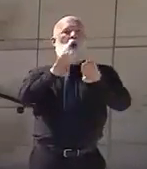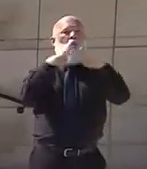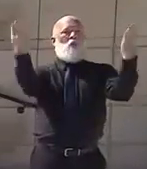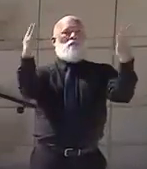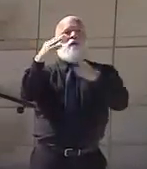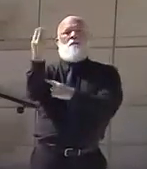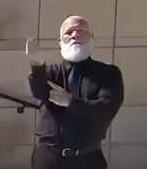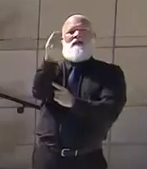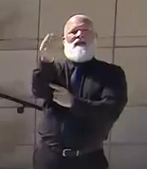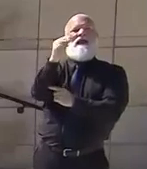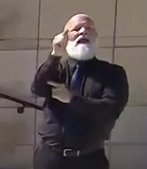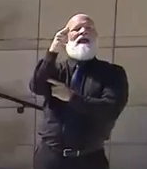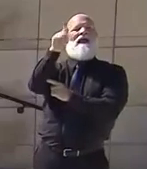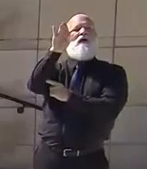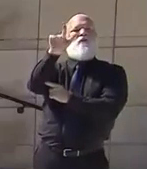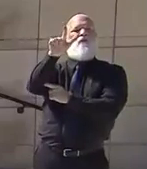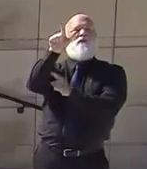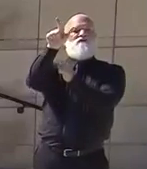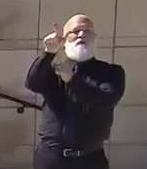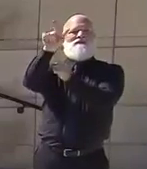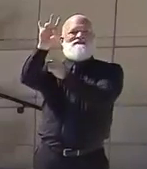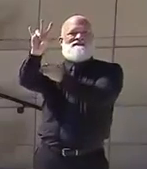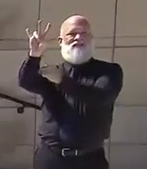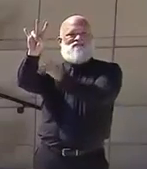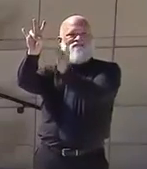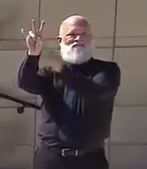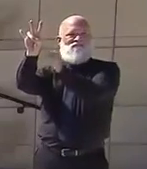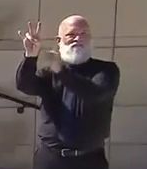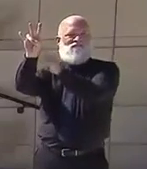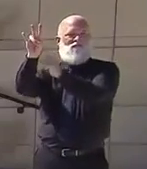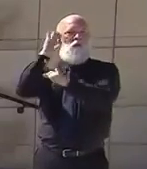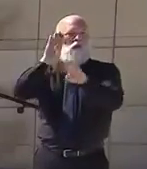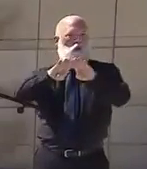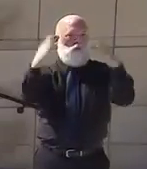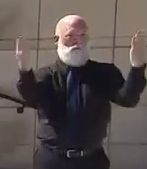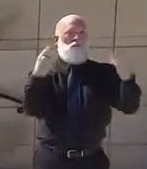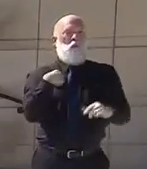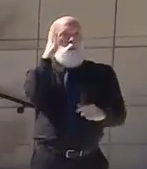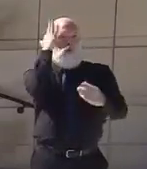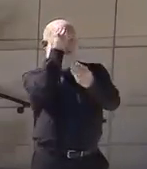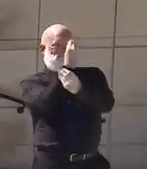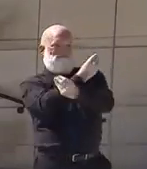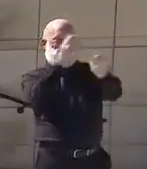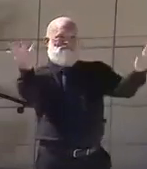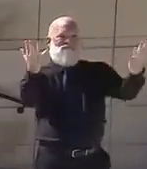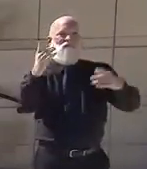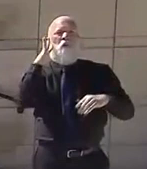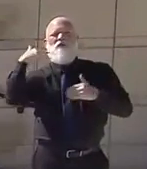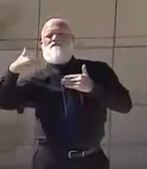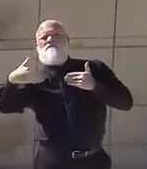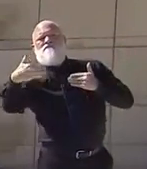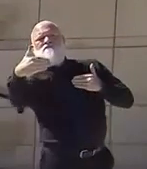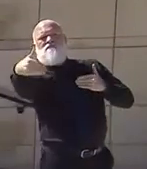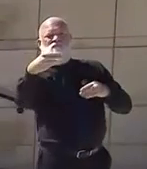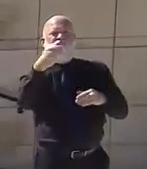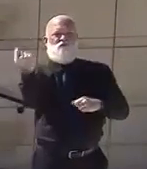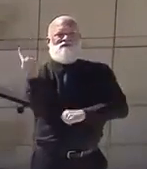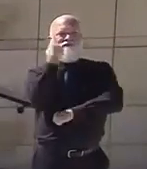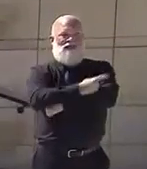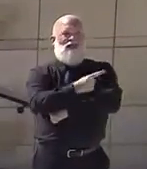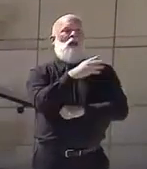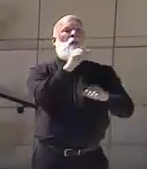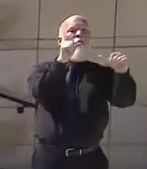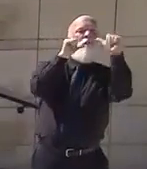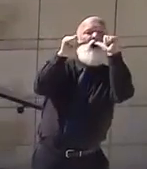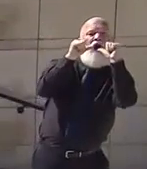We will release more information over the next few days. Bars, nightclubs,